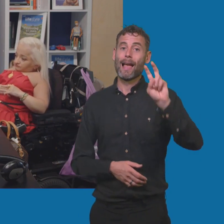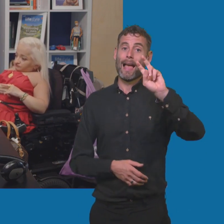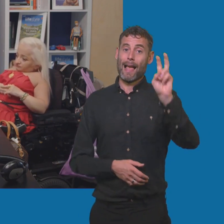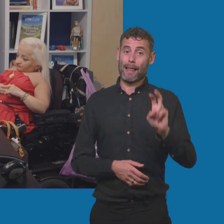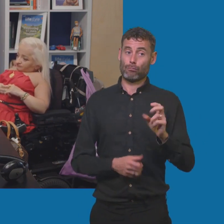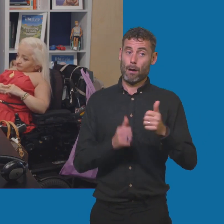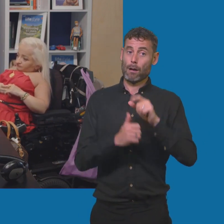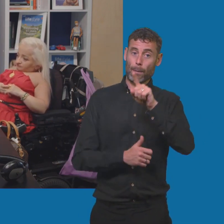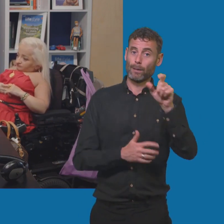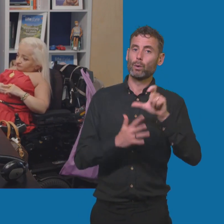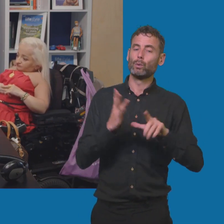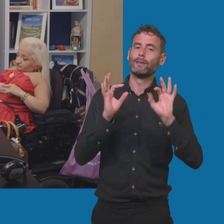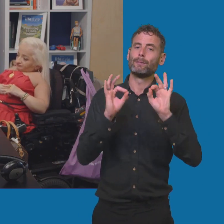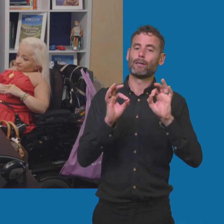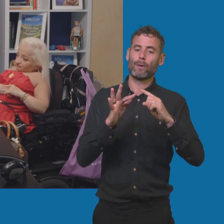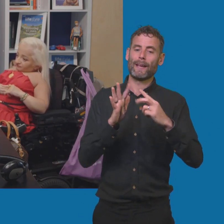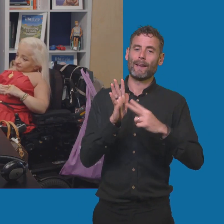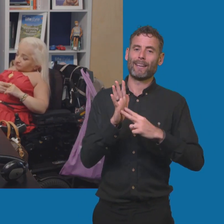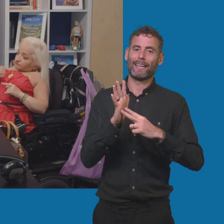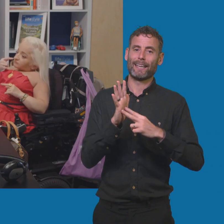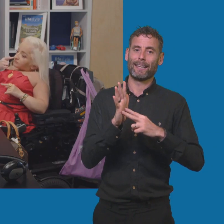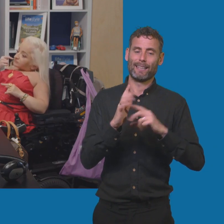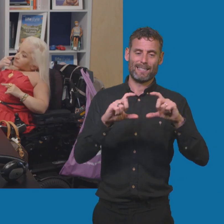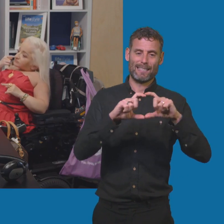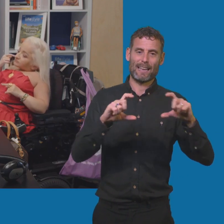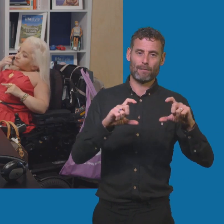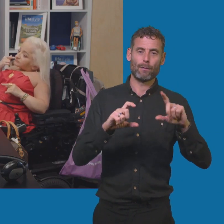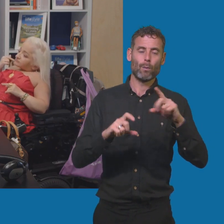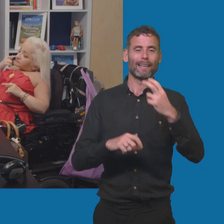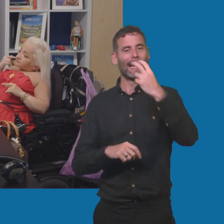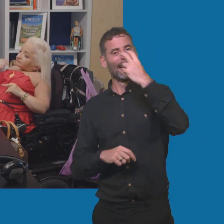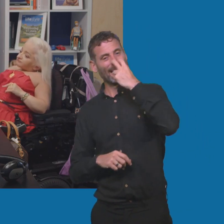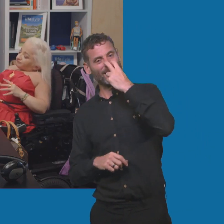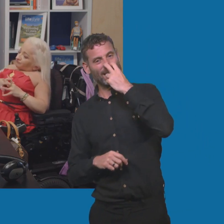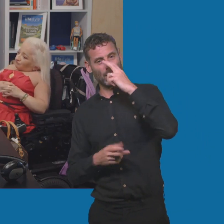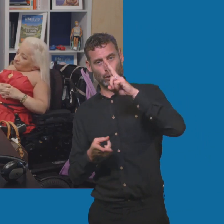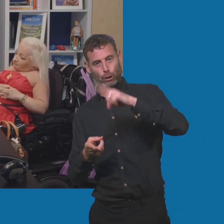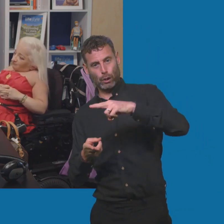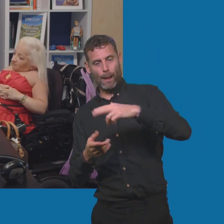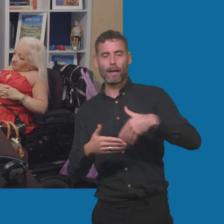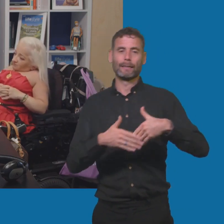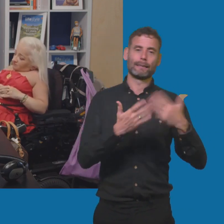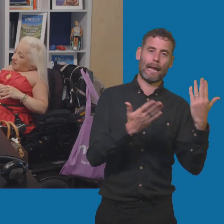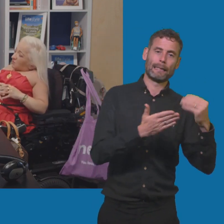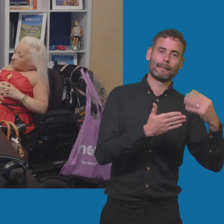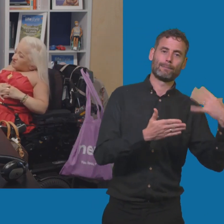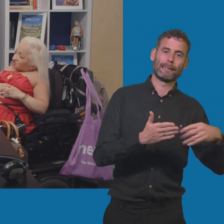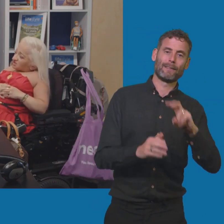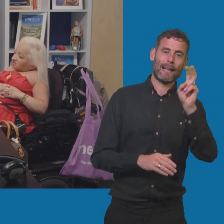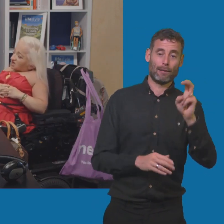or they just have general tariffs where electricity is cheaper at night when demand is low. And it's usually quite substantially cheaper at that time. Wow, the washing machine,